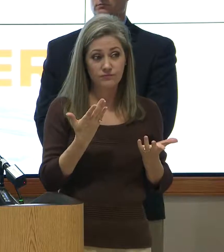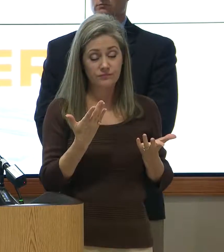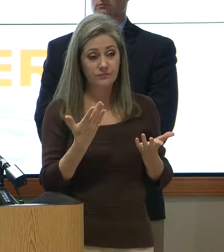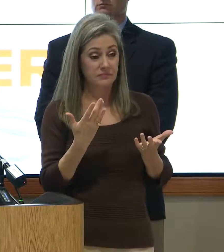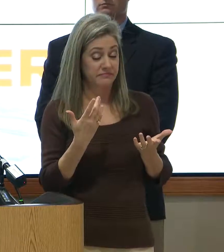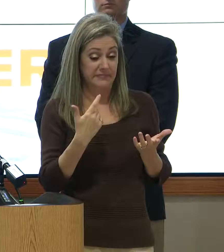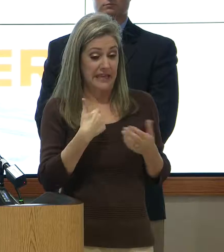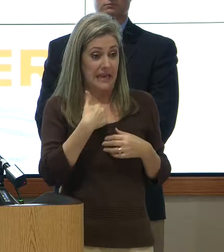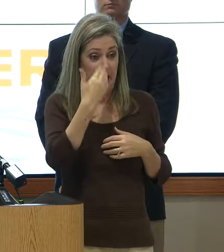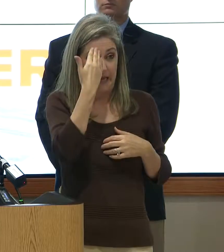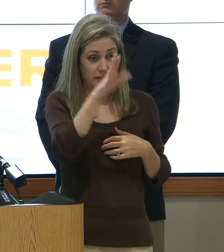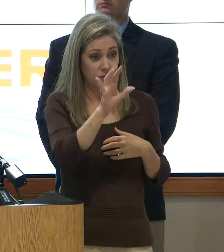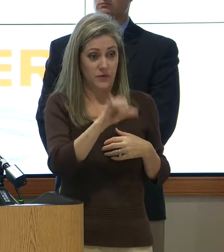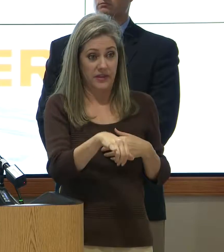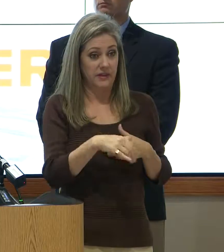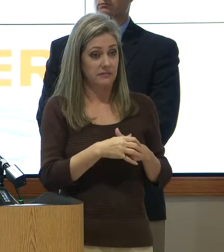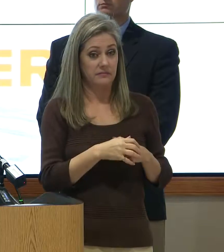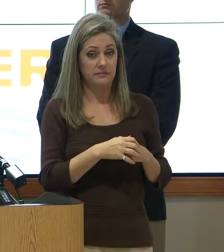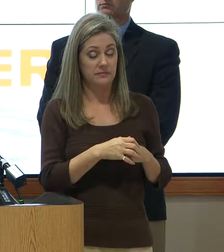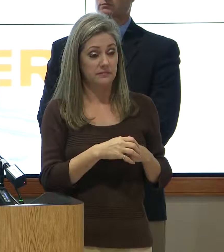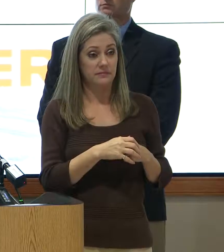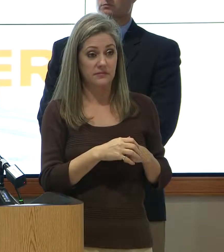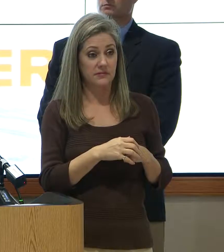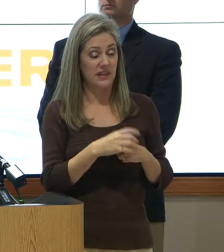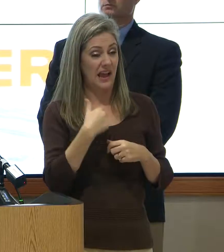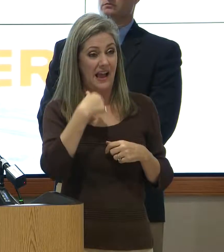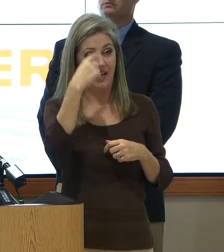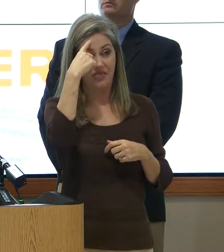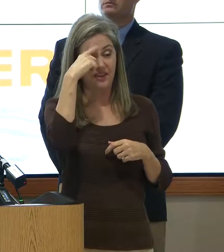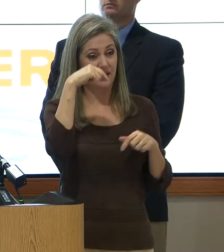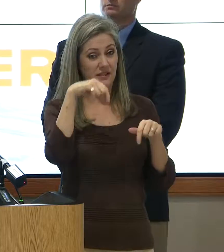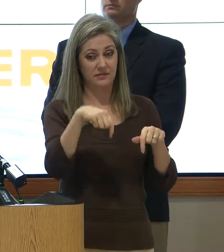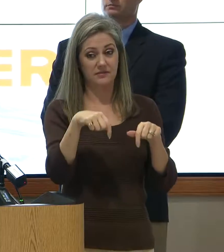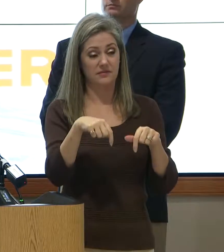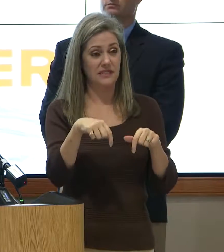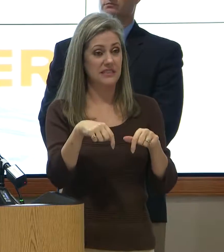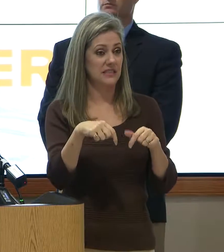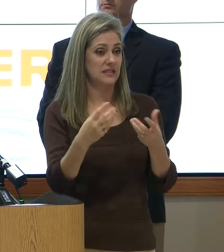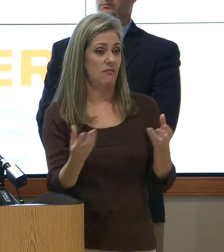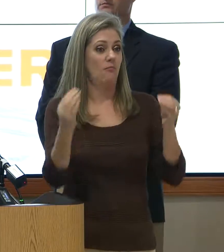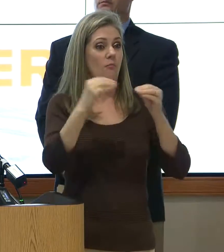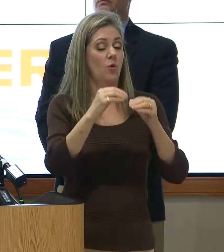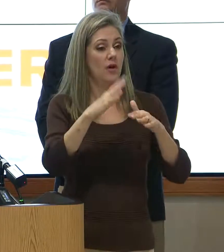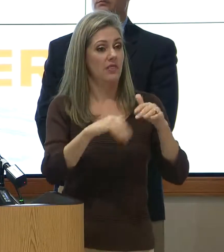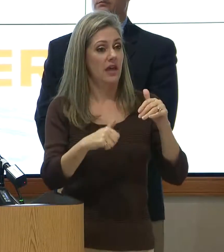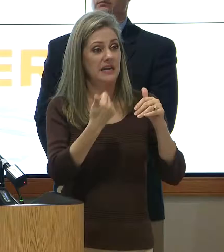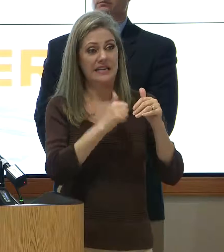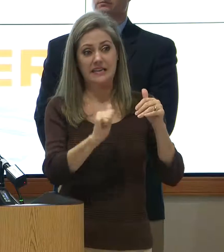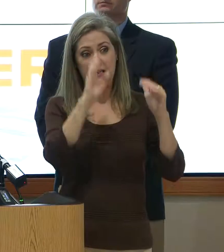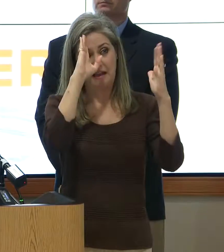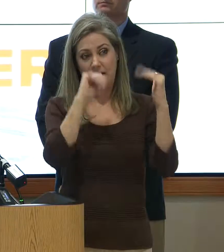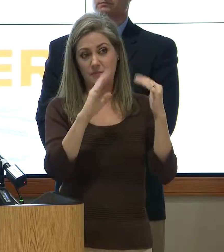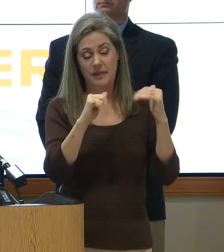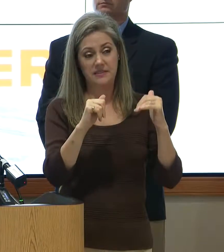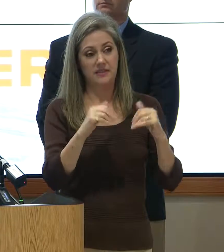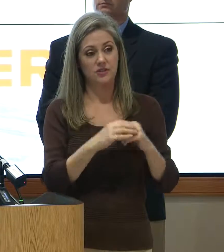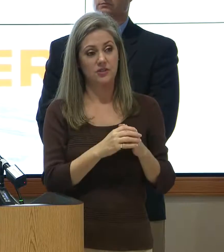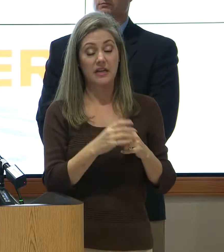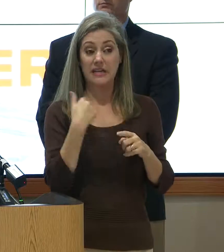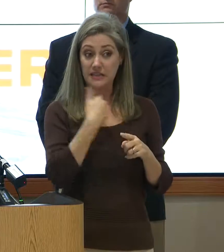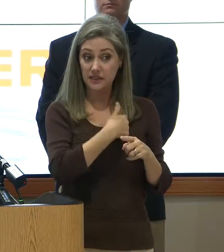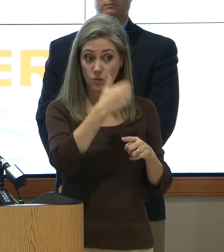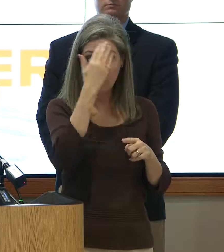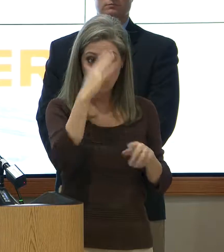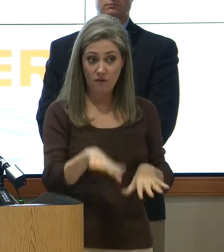I didn't. I think this is beyond any expectation that I would ever have had. Did we know